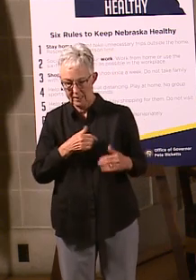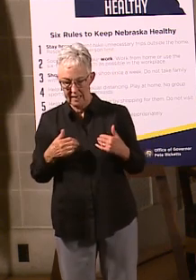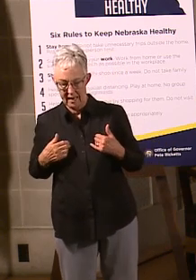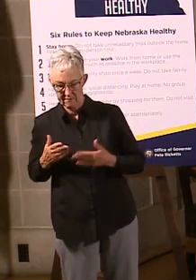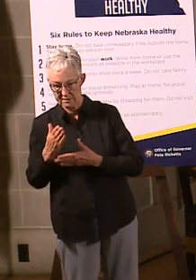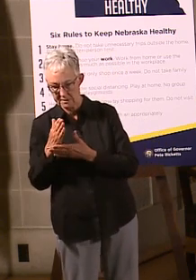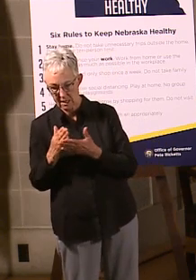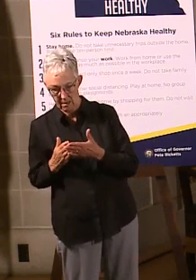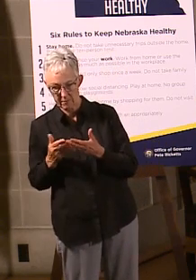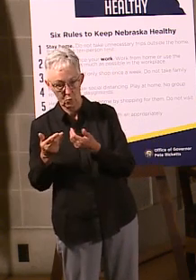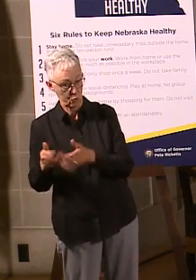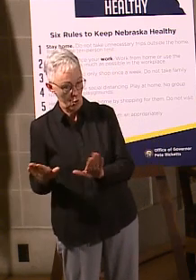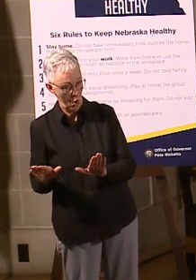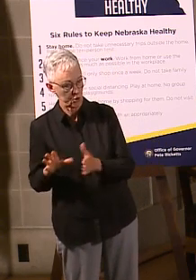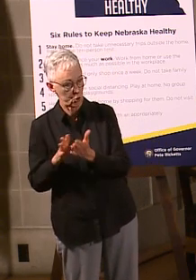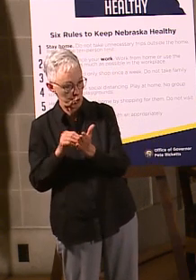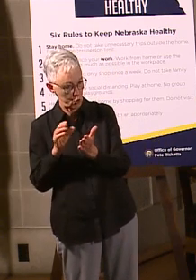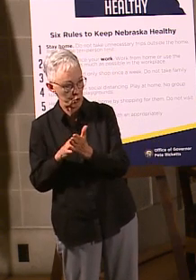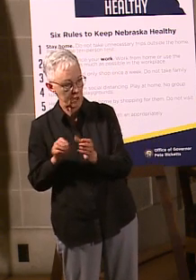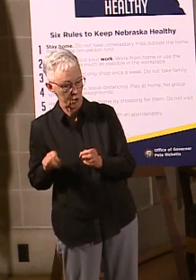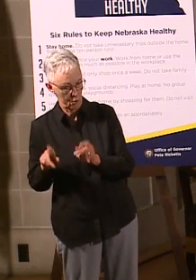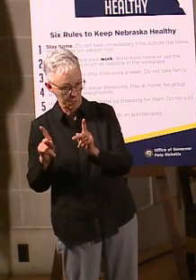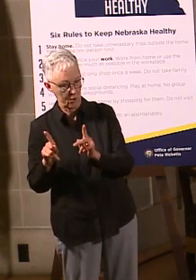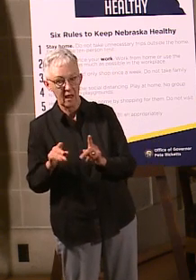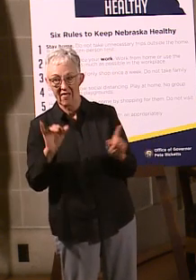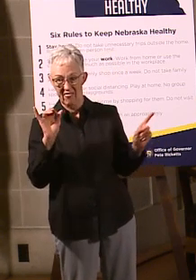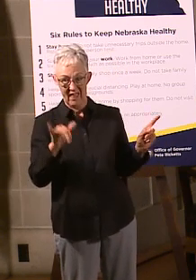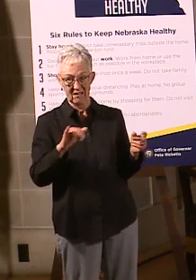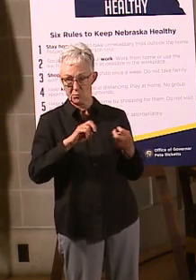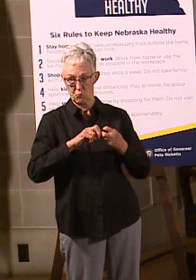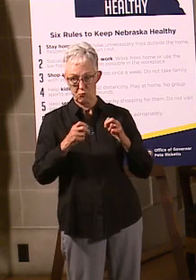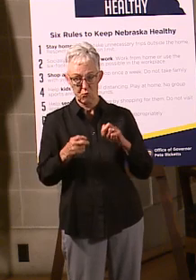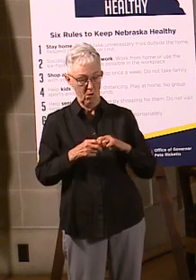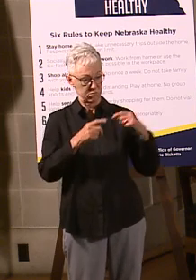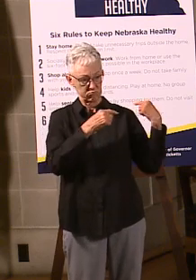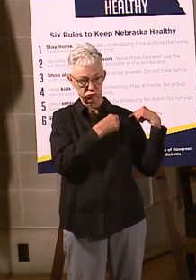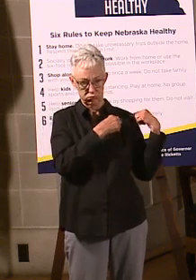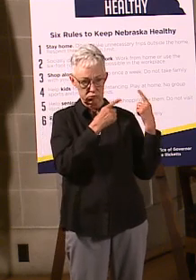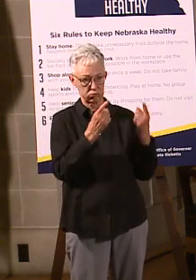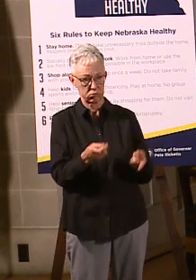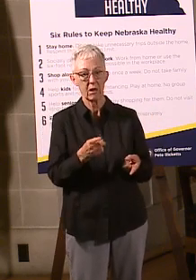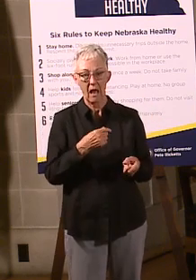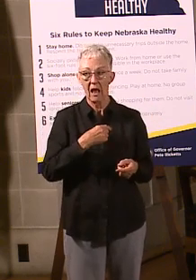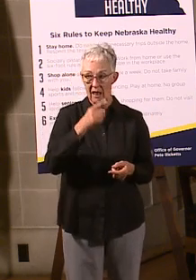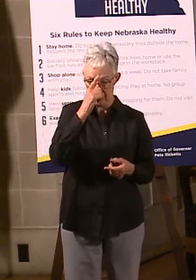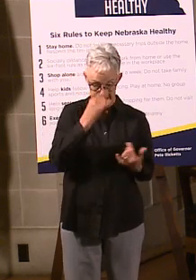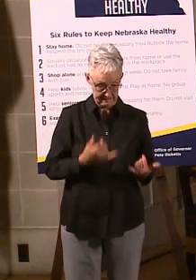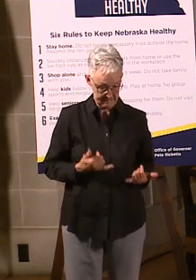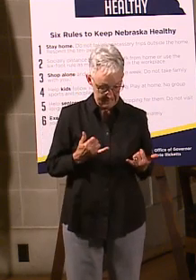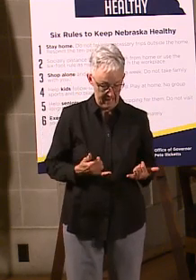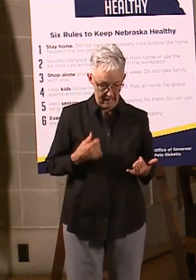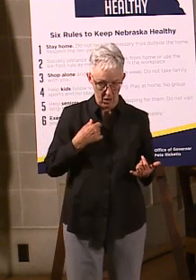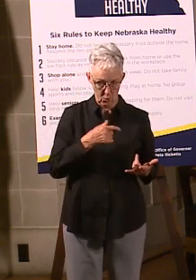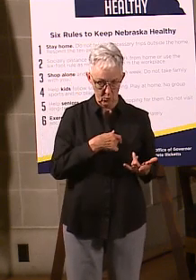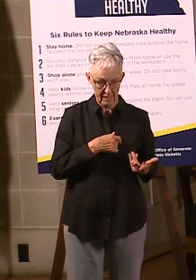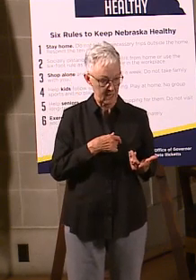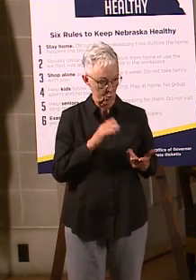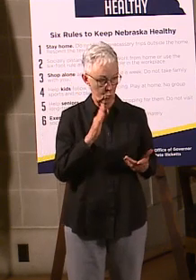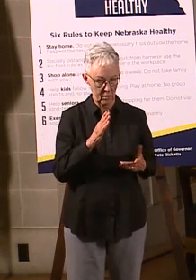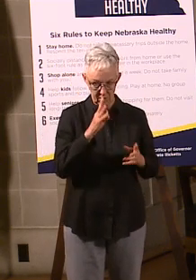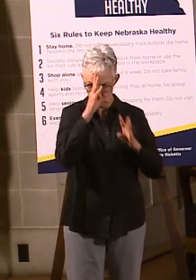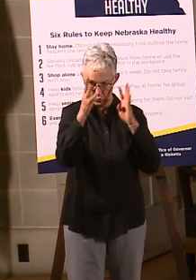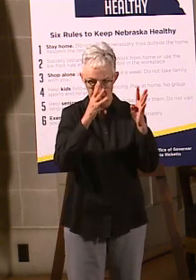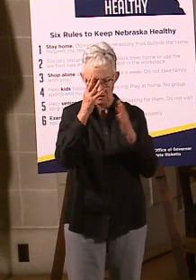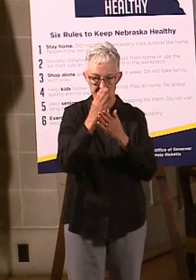persistency of that gap? That's actually been a longstanding issue. And I actually think there might be some innovations that come out of these moments to better address that going